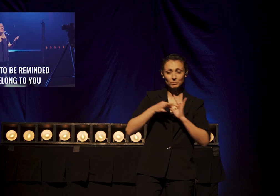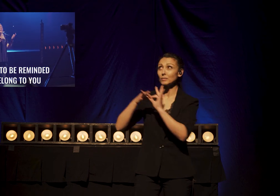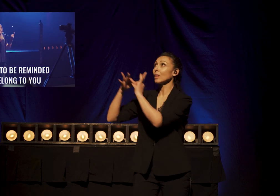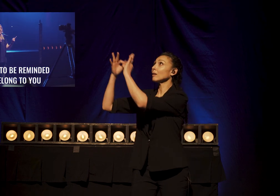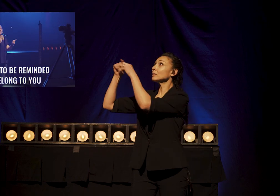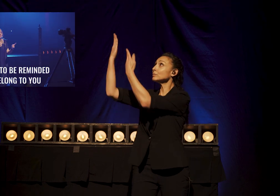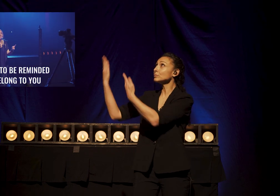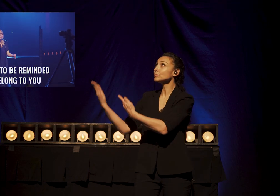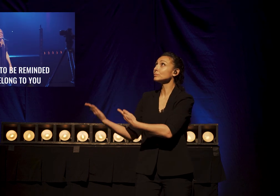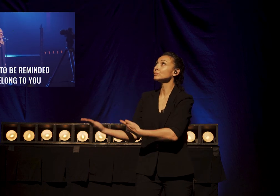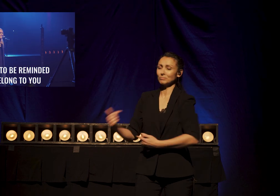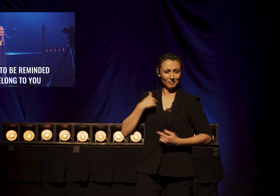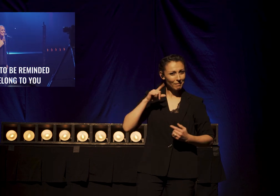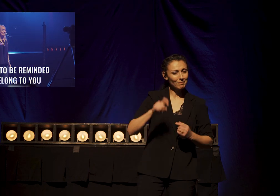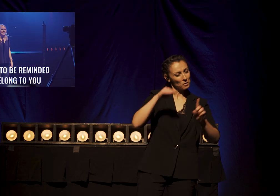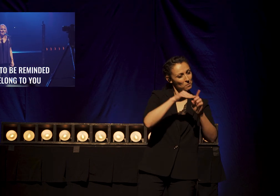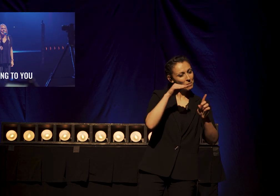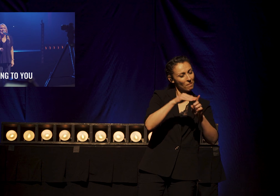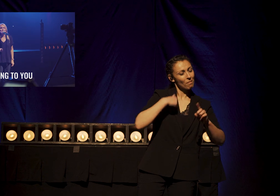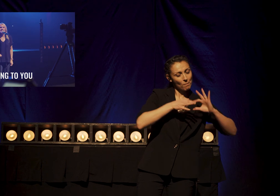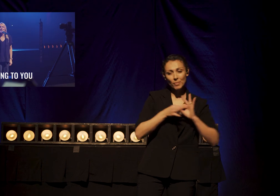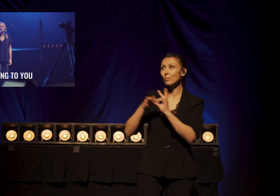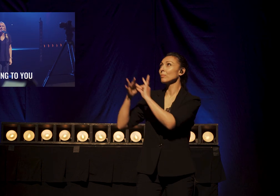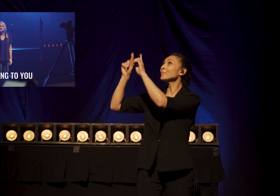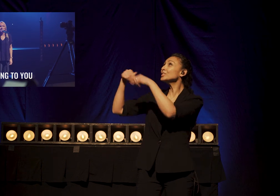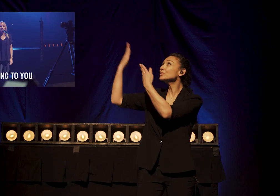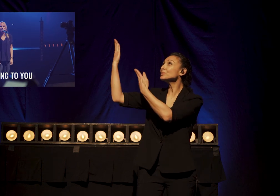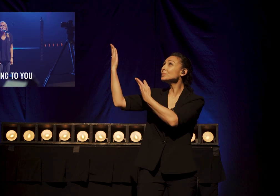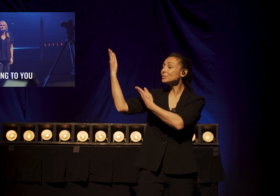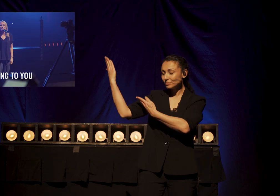to you. I belong to you.